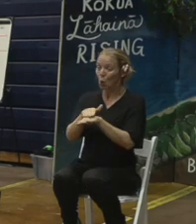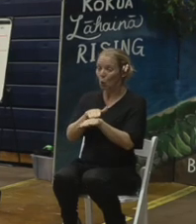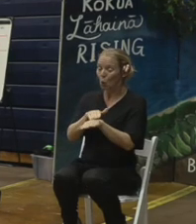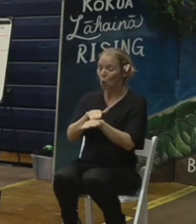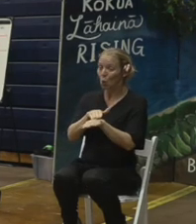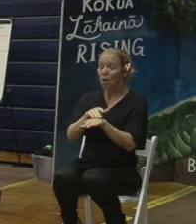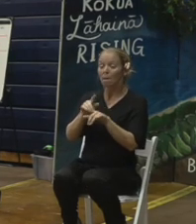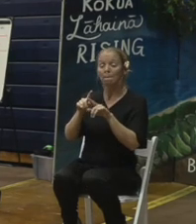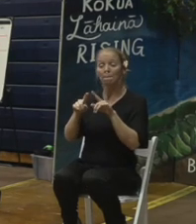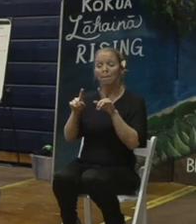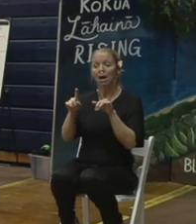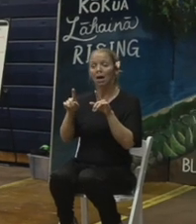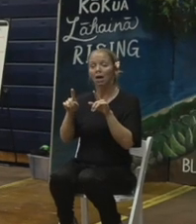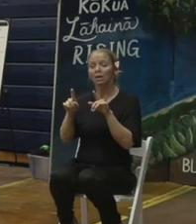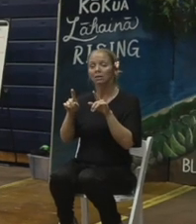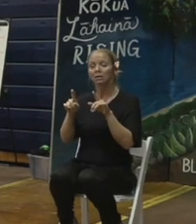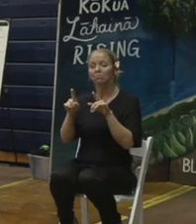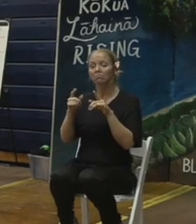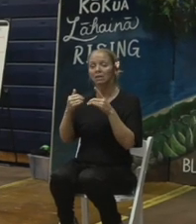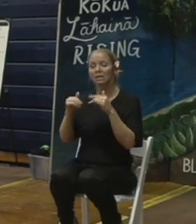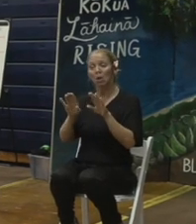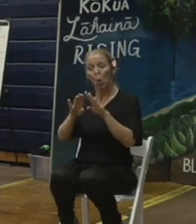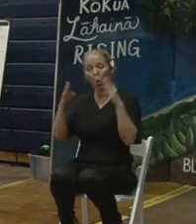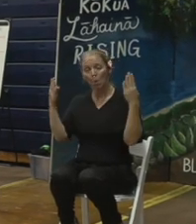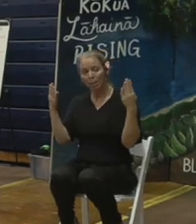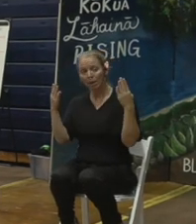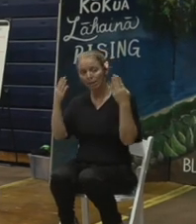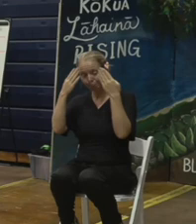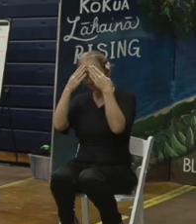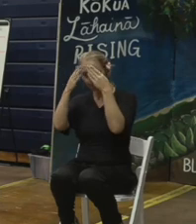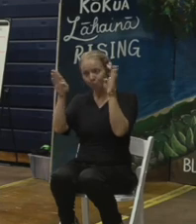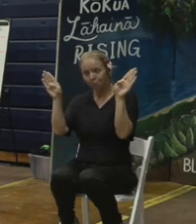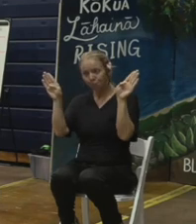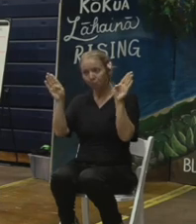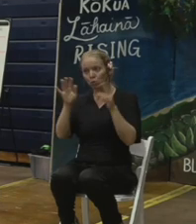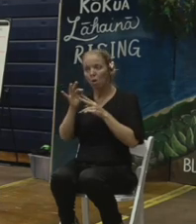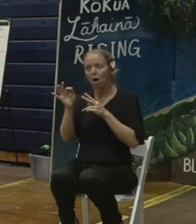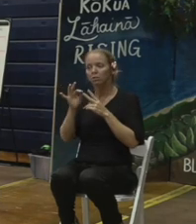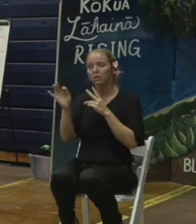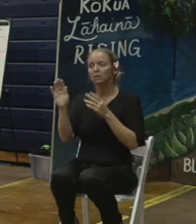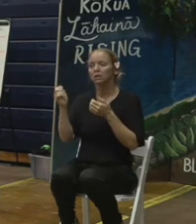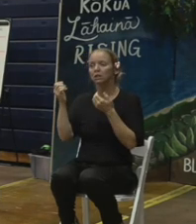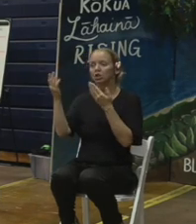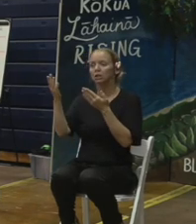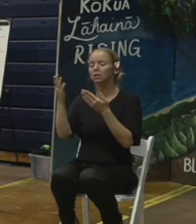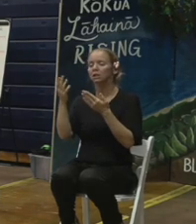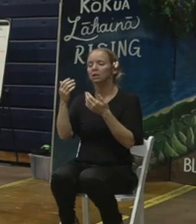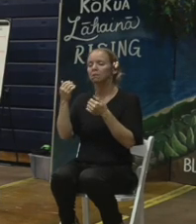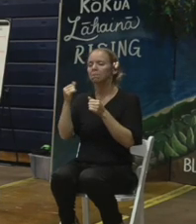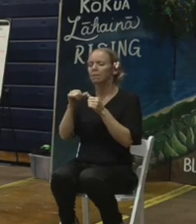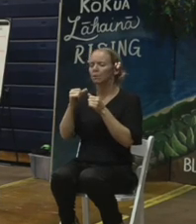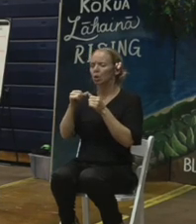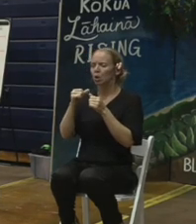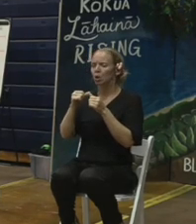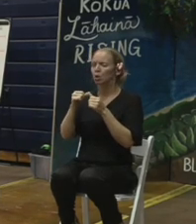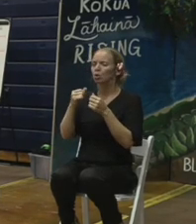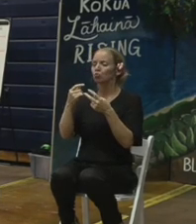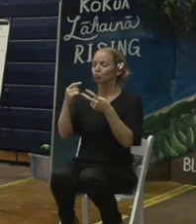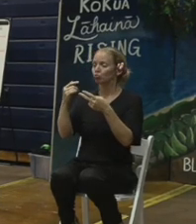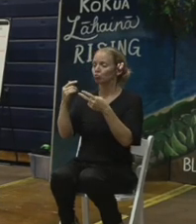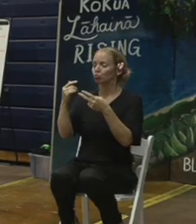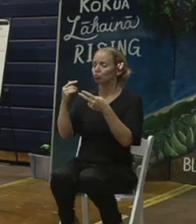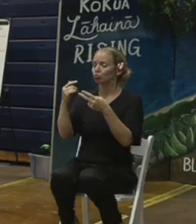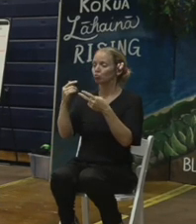still open to options and suggestions. As I mentioned in the two different sites that was brought to our attention recently,